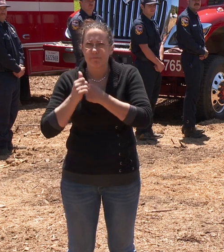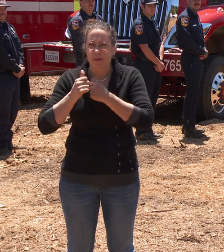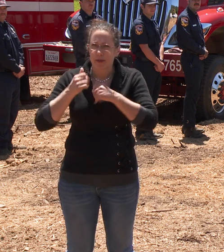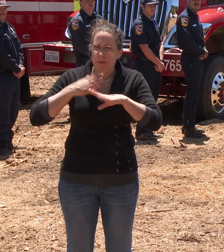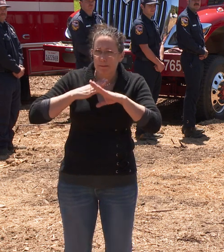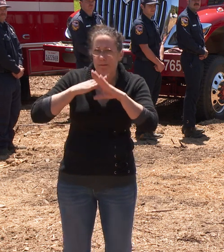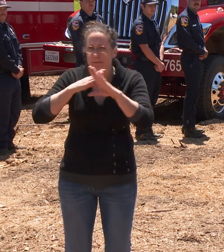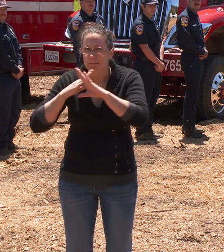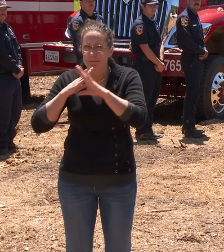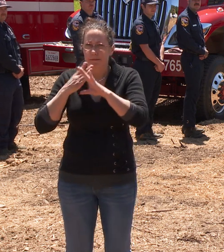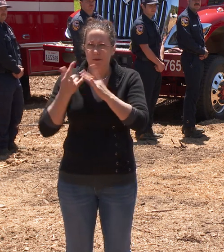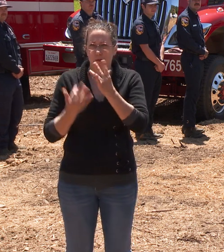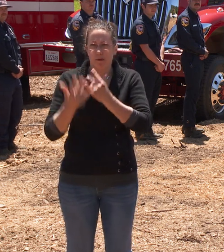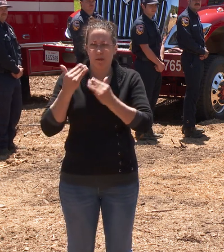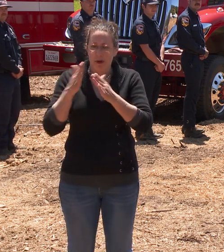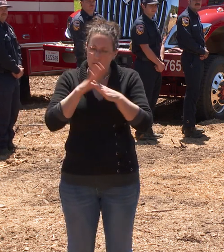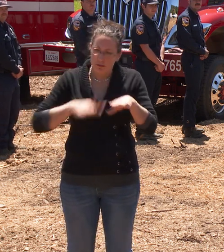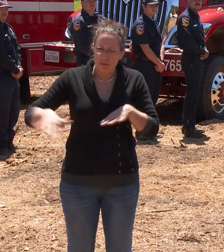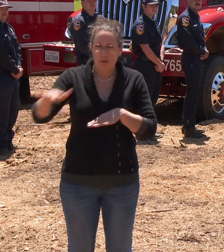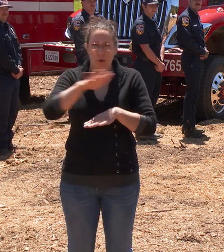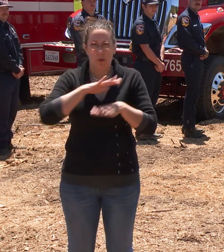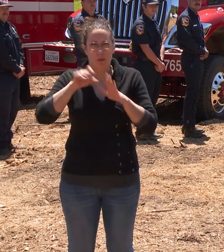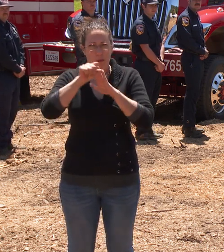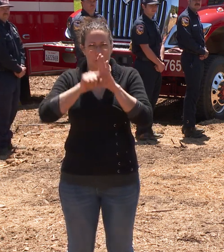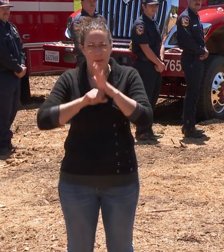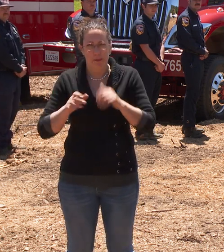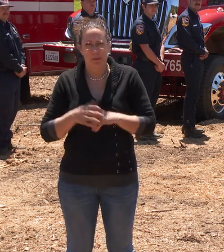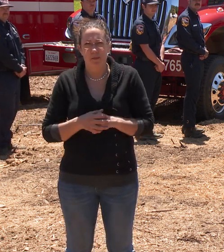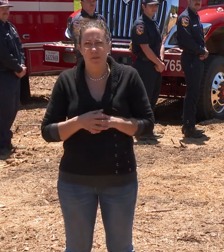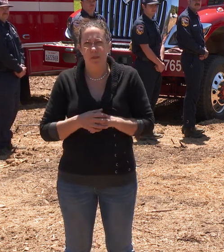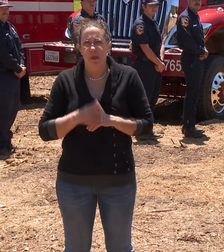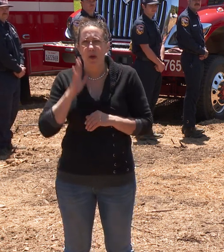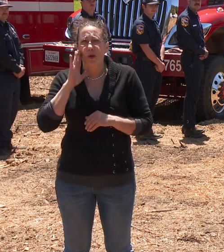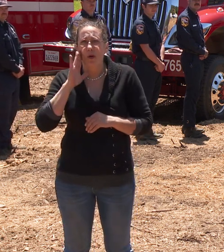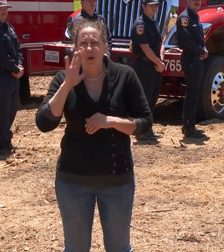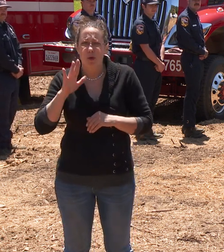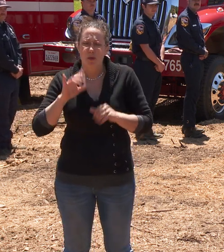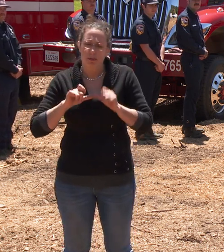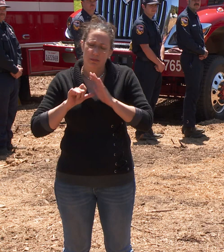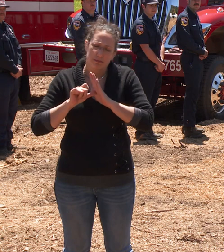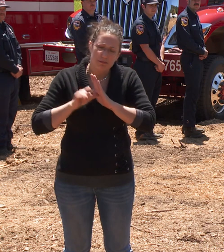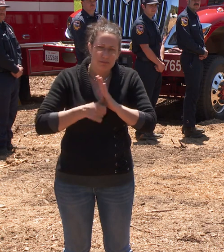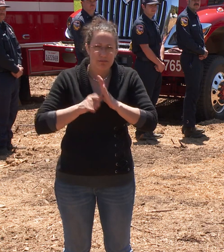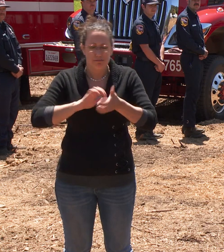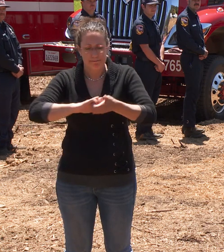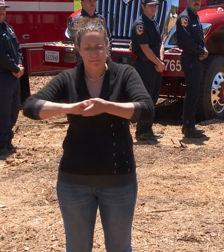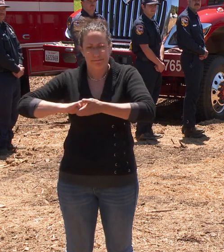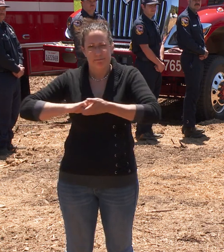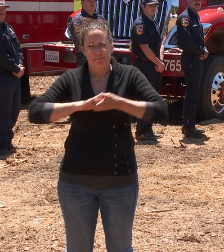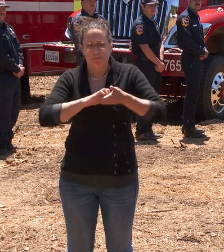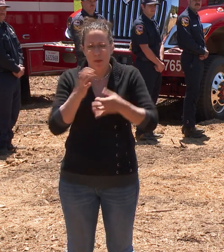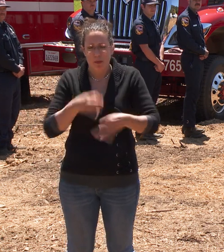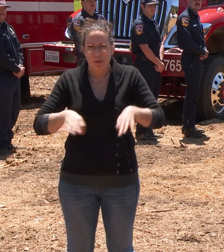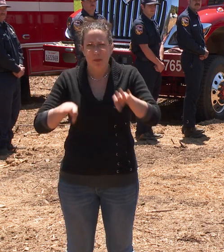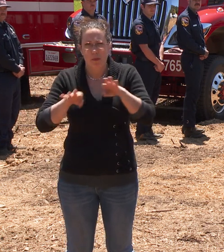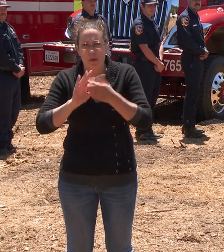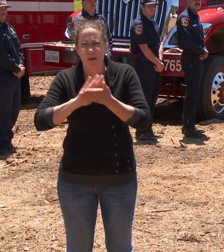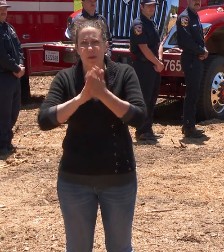continue to stress the importance of partnerships as a shared responsibility to make California more fire resilient.